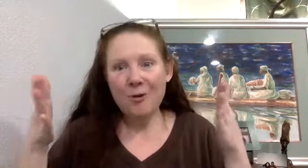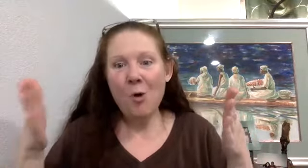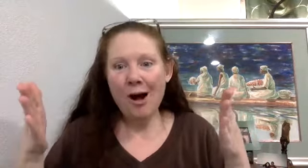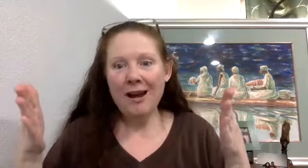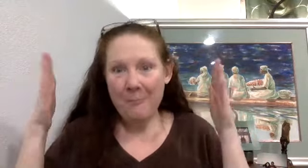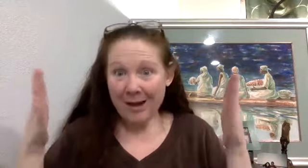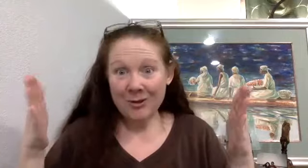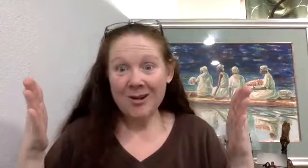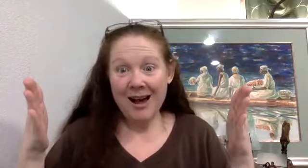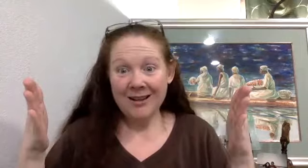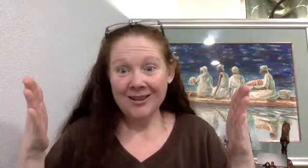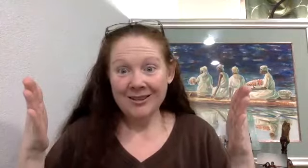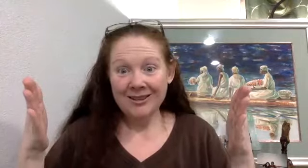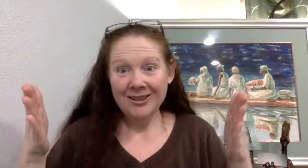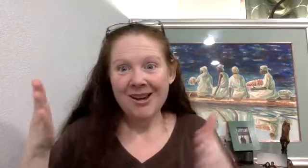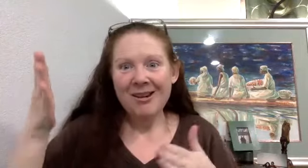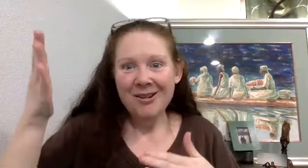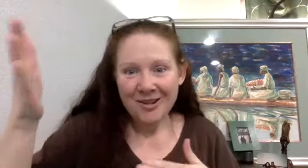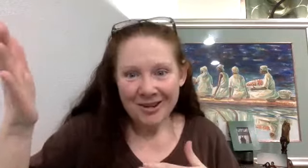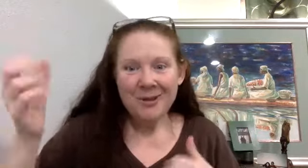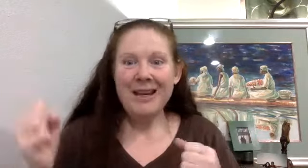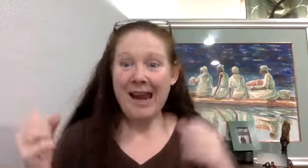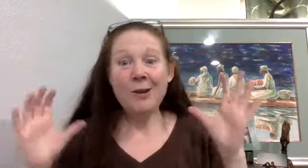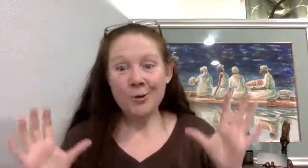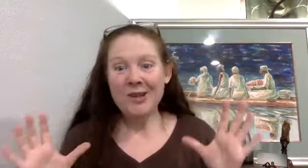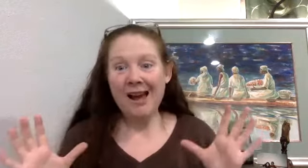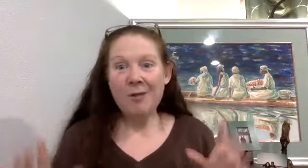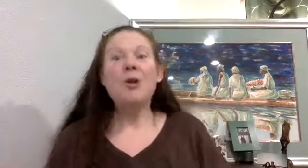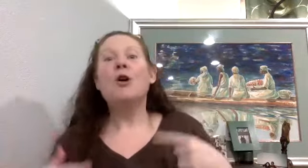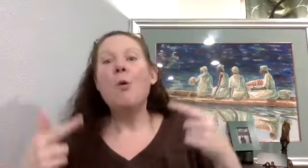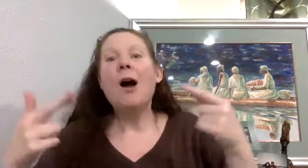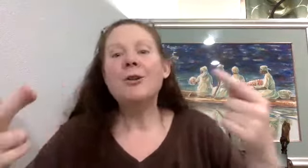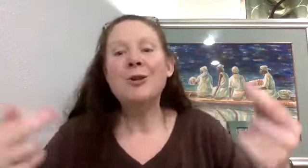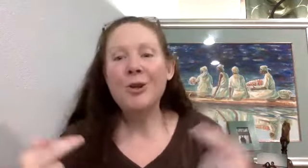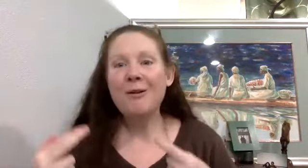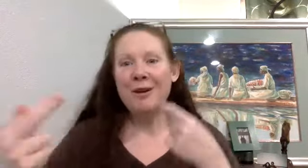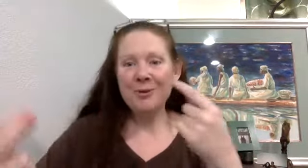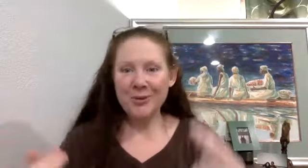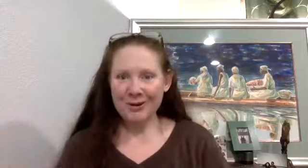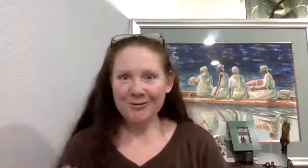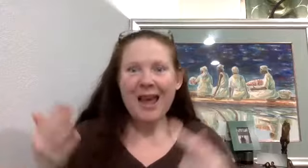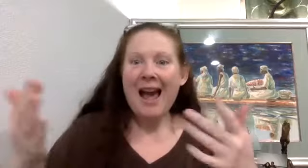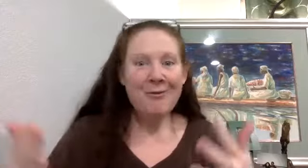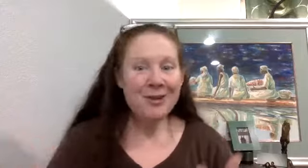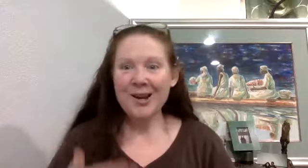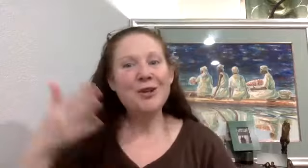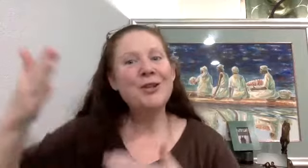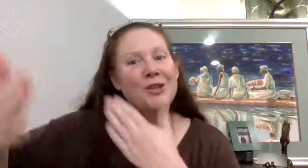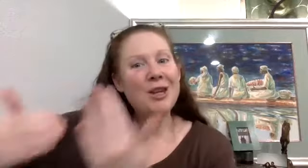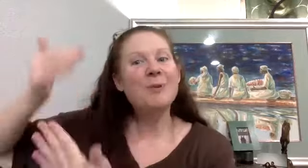want a masterclass with Leanne or Deb, go watch the two of them sort of have a discussion that just keeps